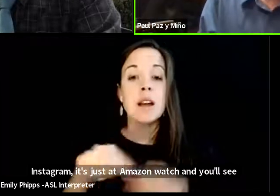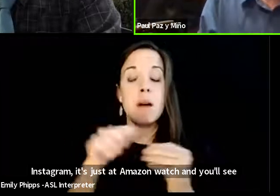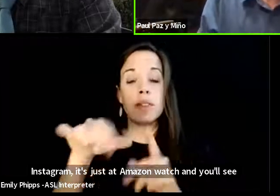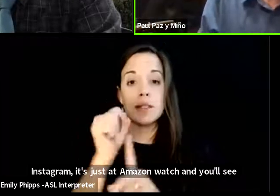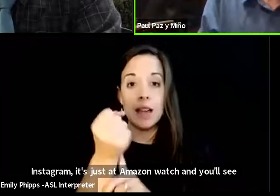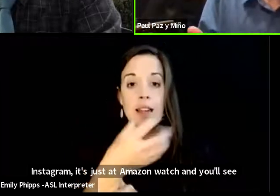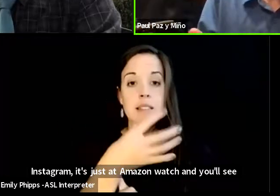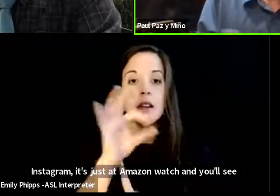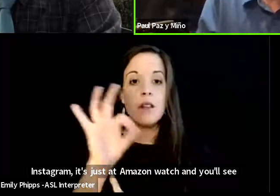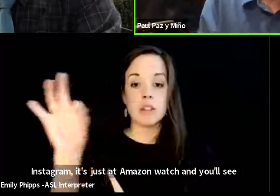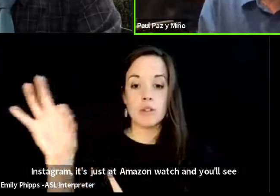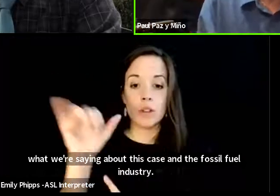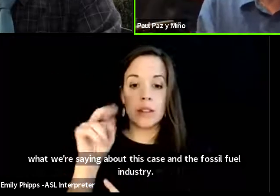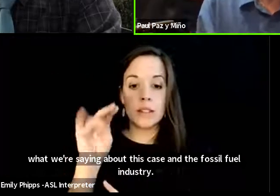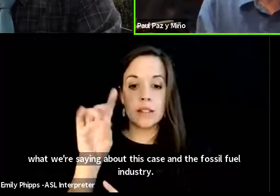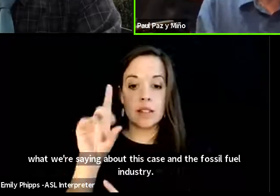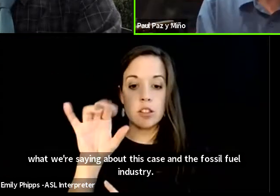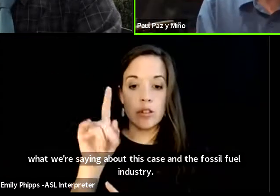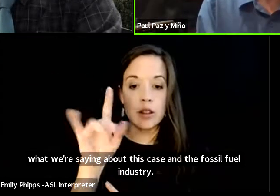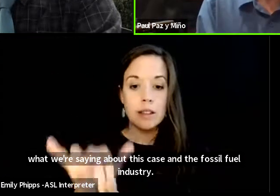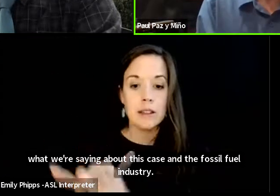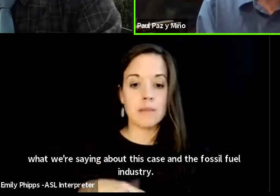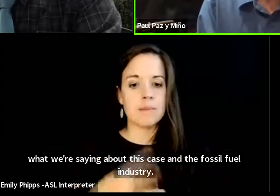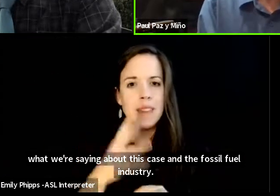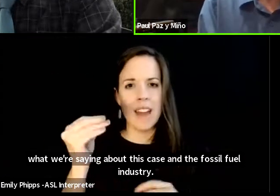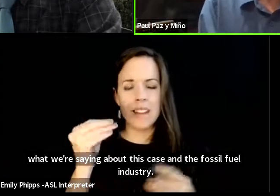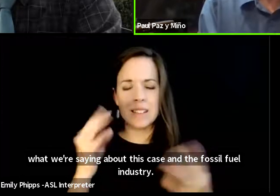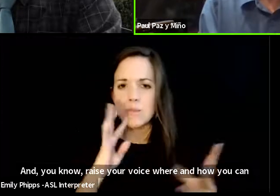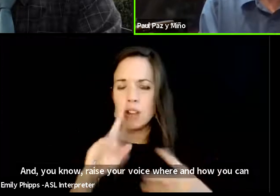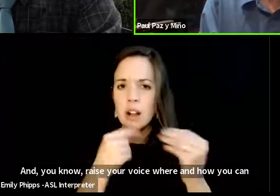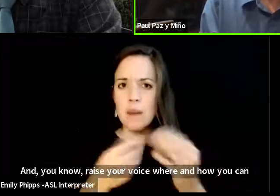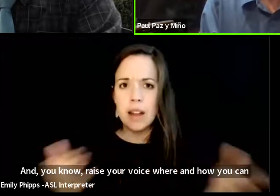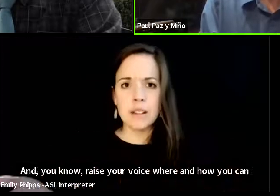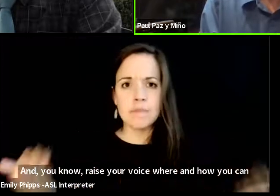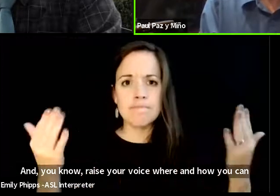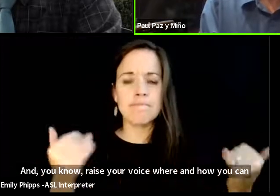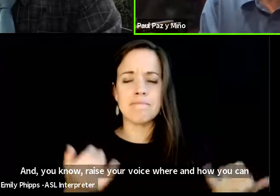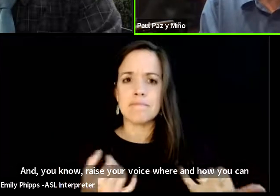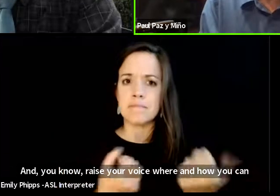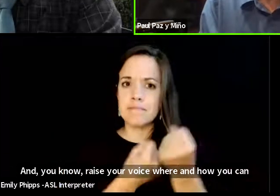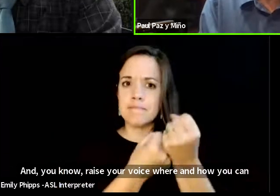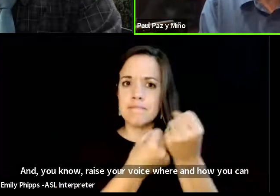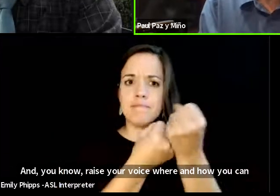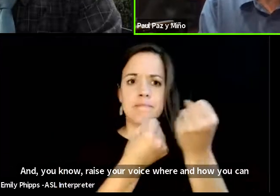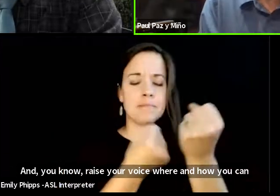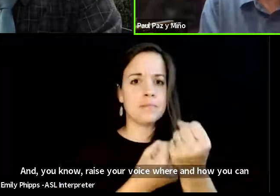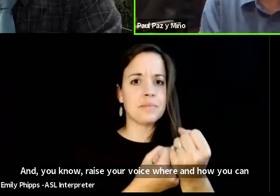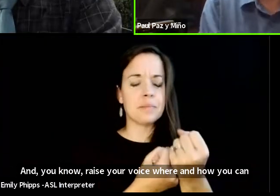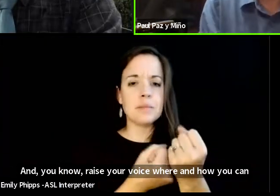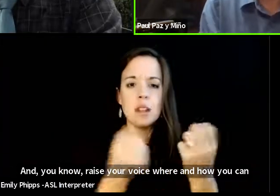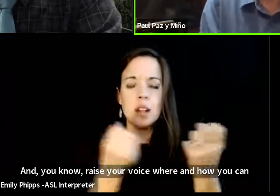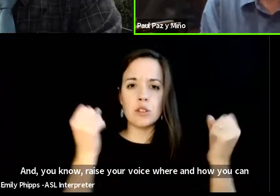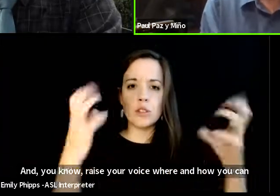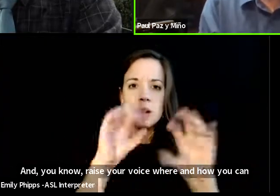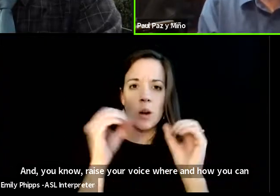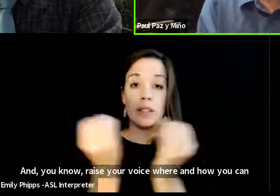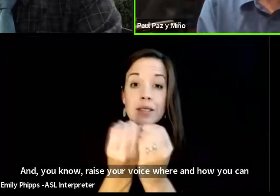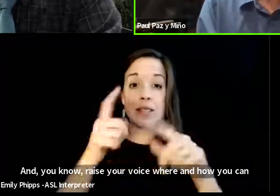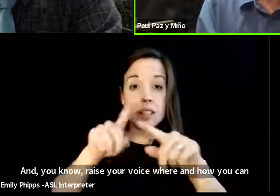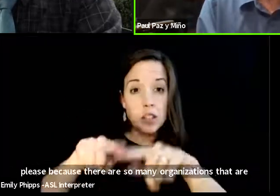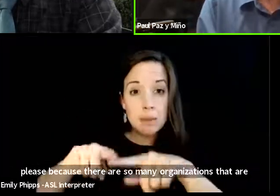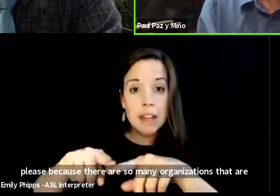and you know raise your voice where and how you can please because there are so many organizations that are depending upon